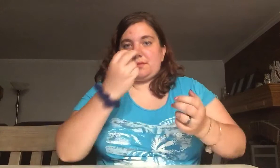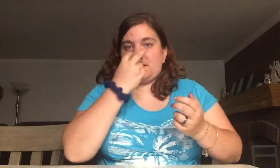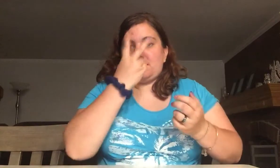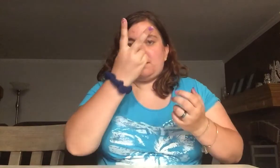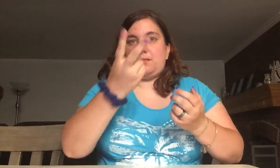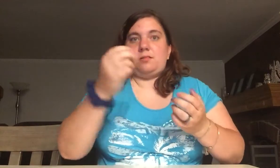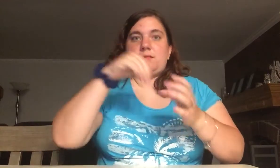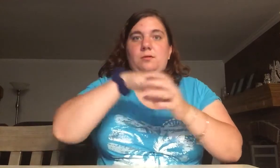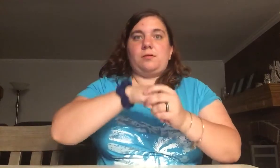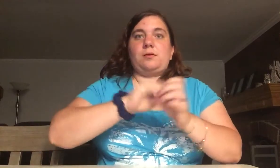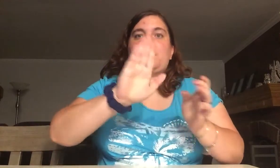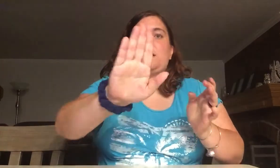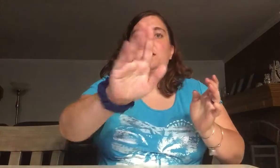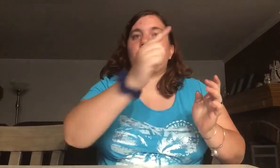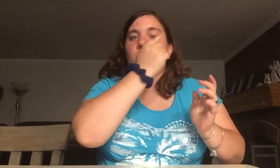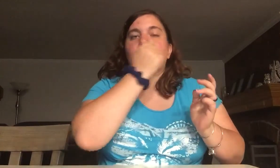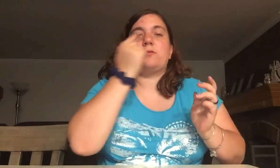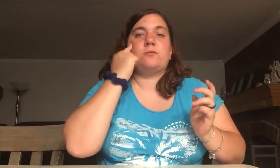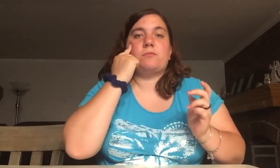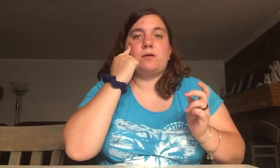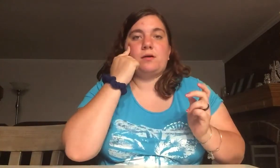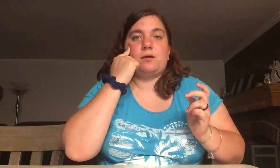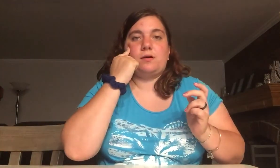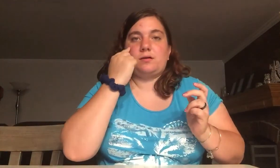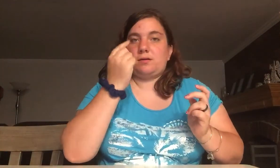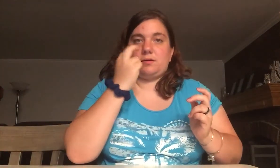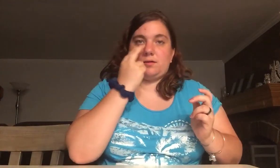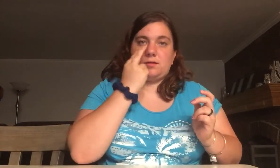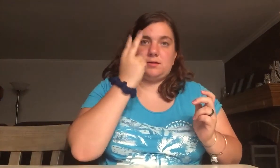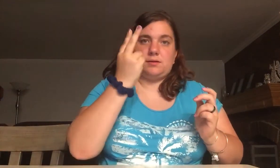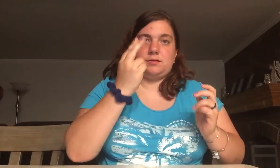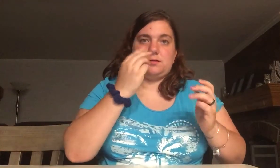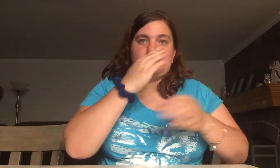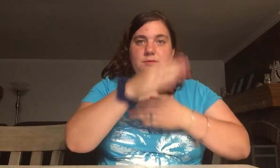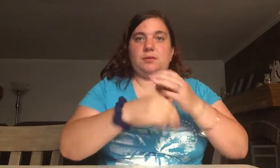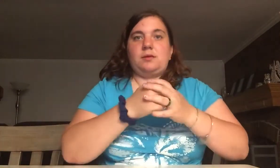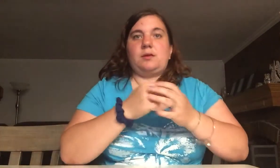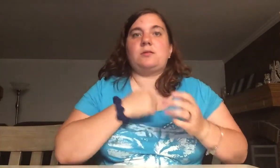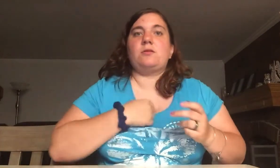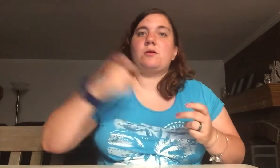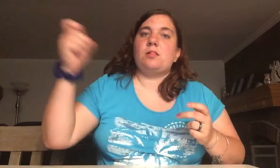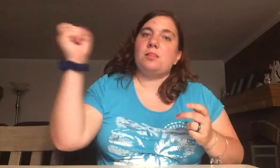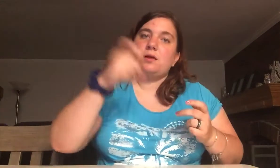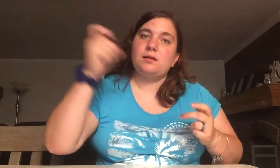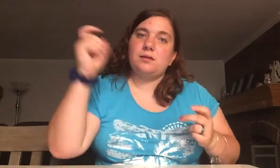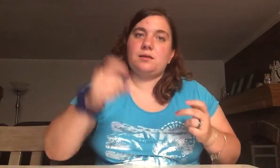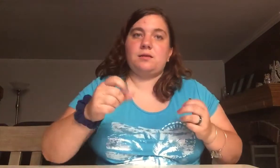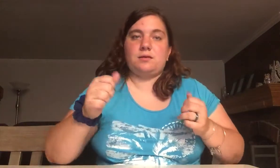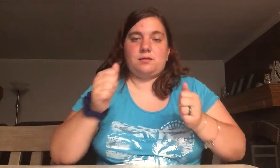Looking in your eyes, seeing all I need.